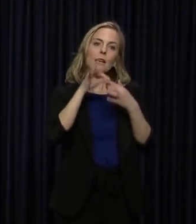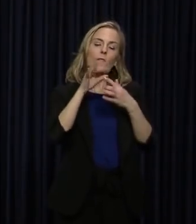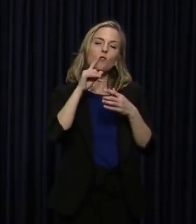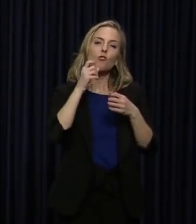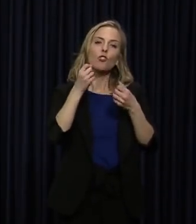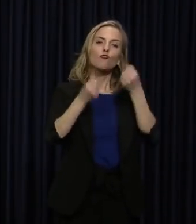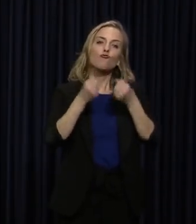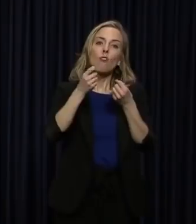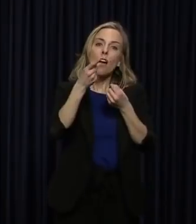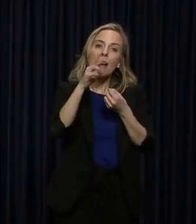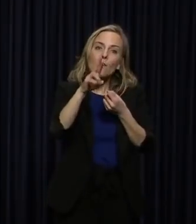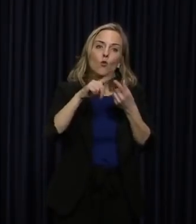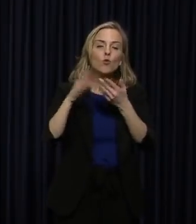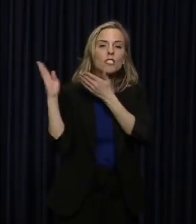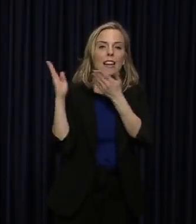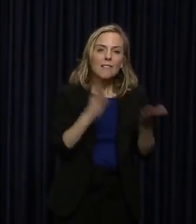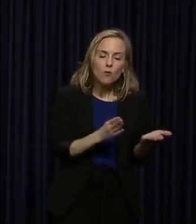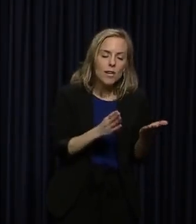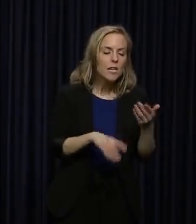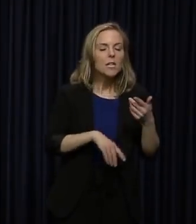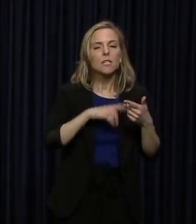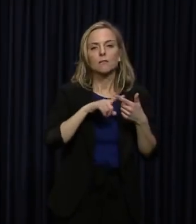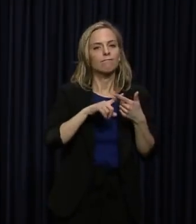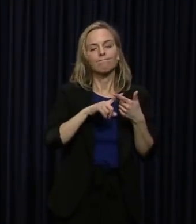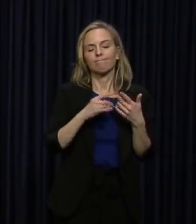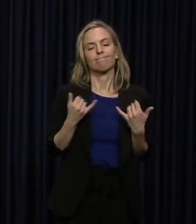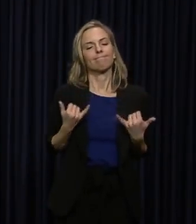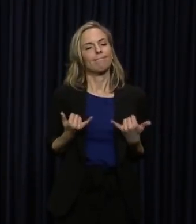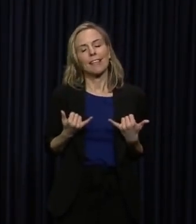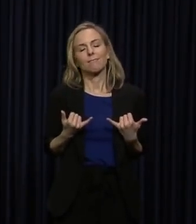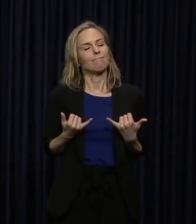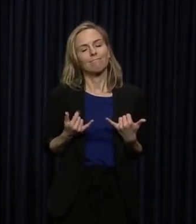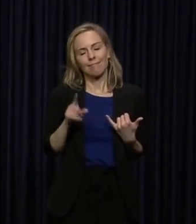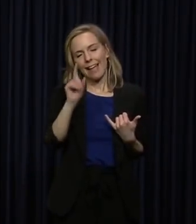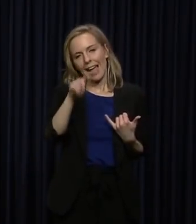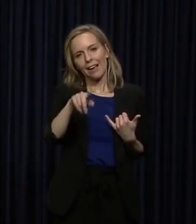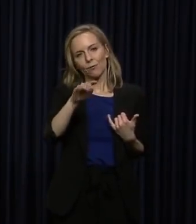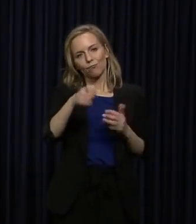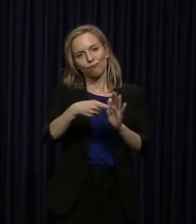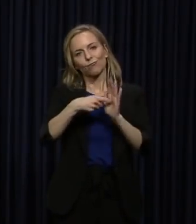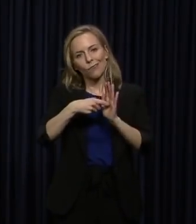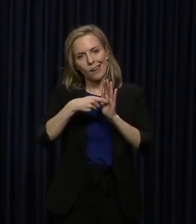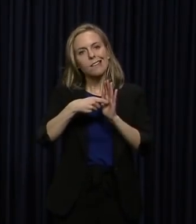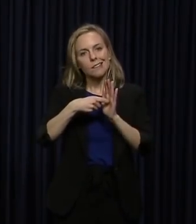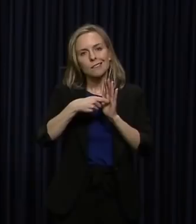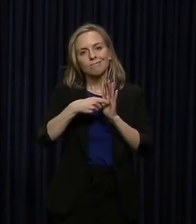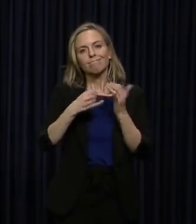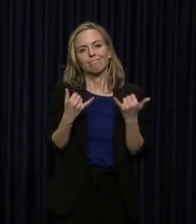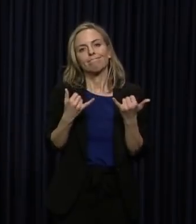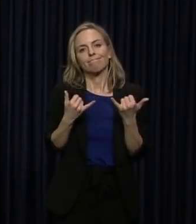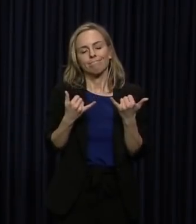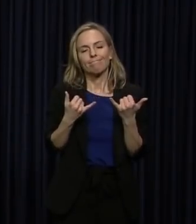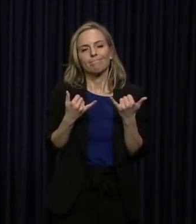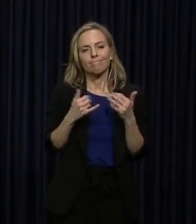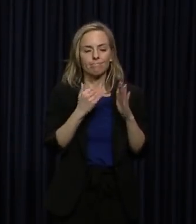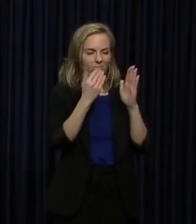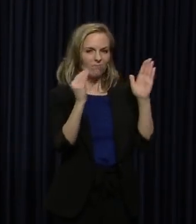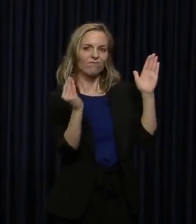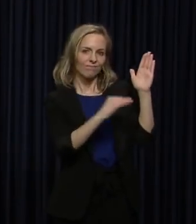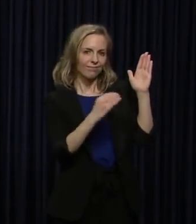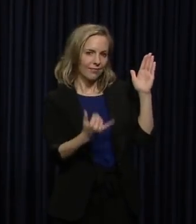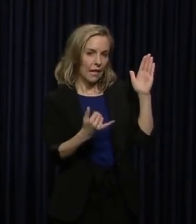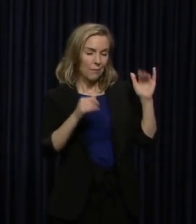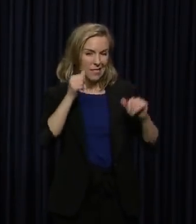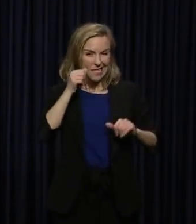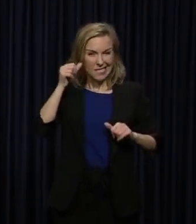-through, for delivery. But we are to the point now where this is a step we have to take. After talking